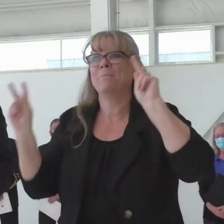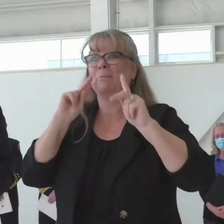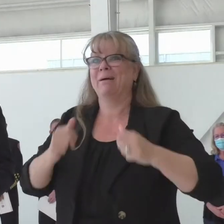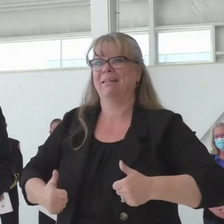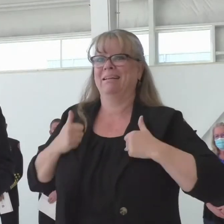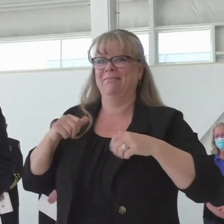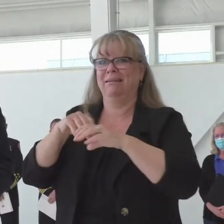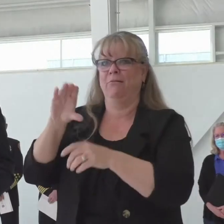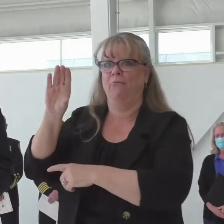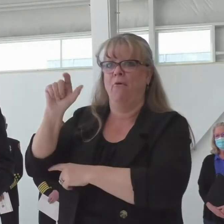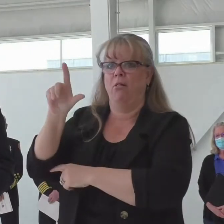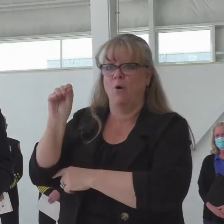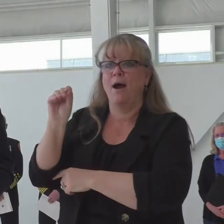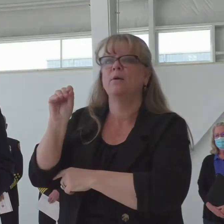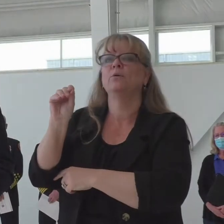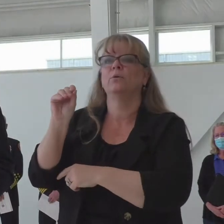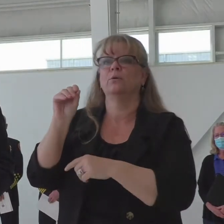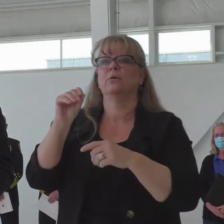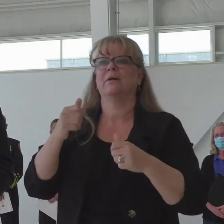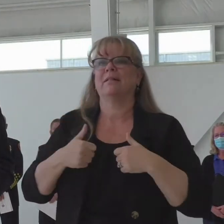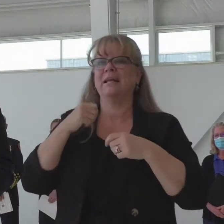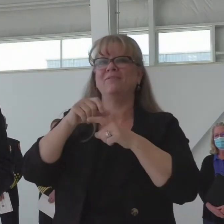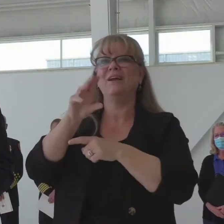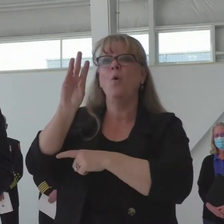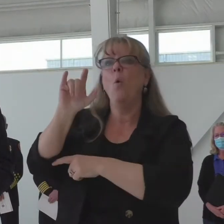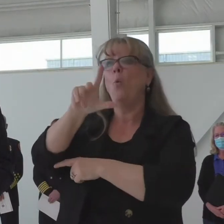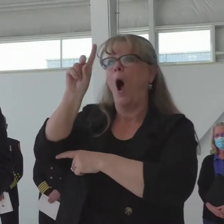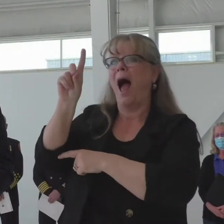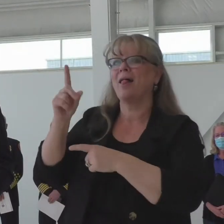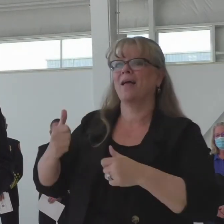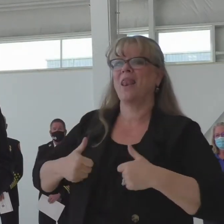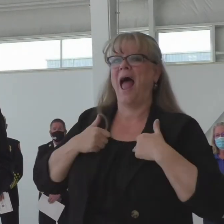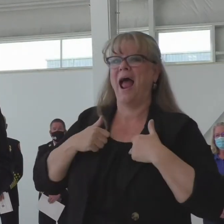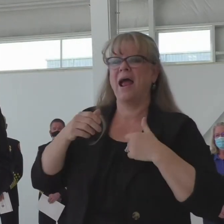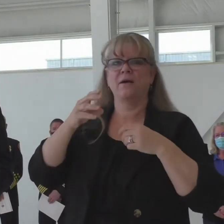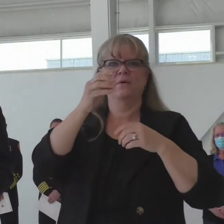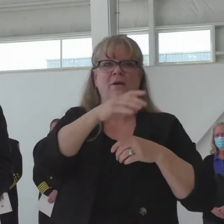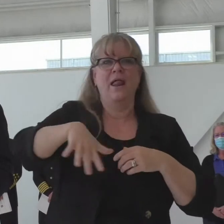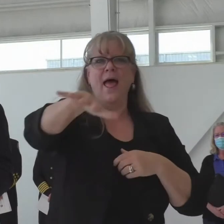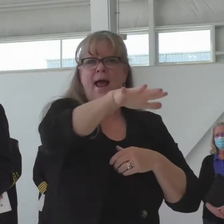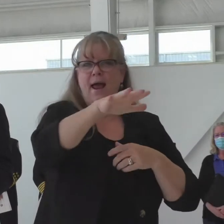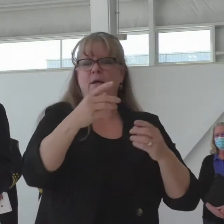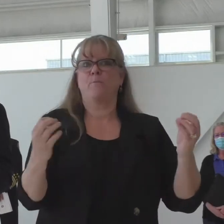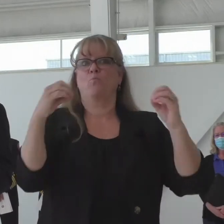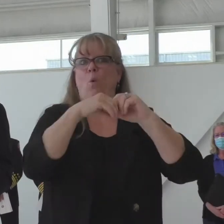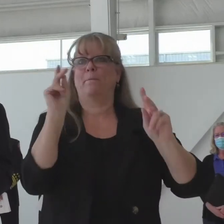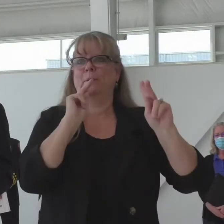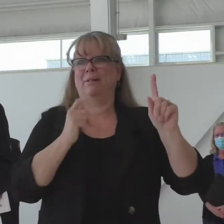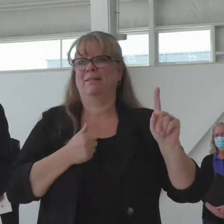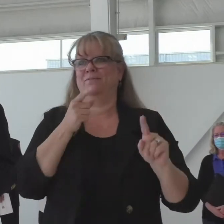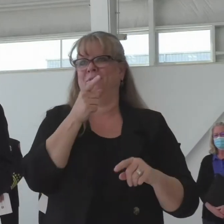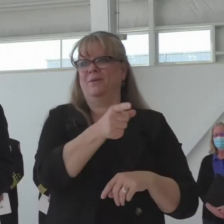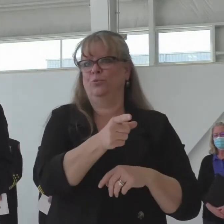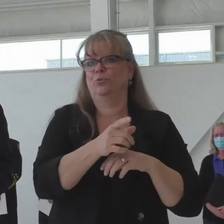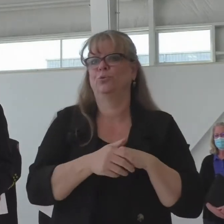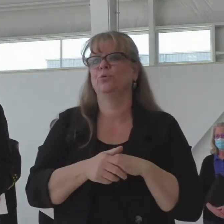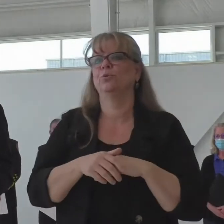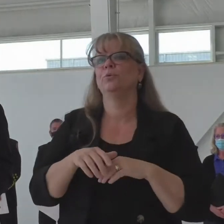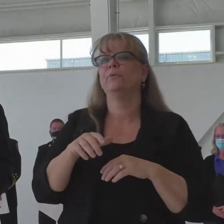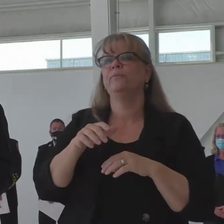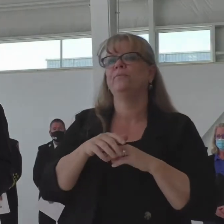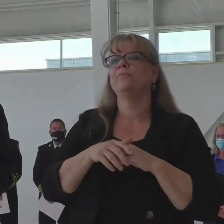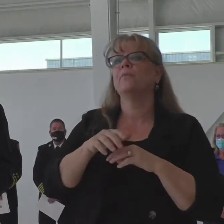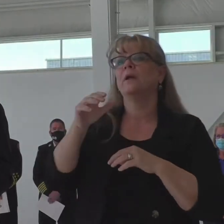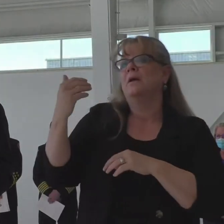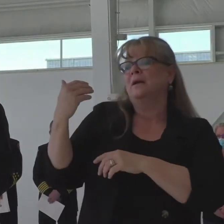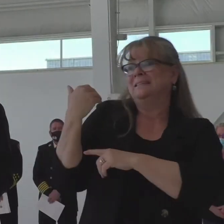wildland interface, where more people live. Just last month, in March, I signed Senate Bill 113, the Firefighting Aircraft